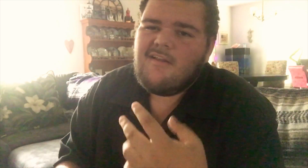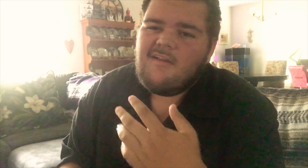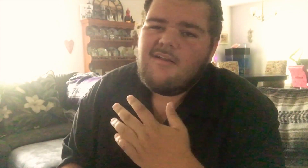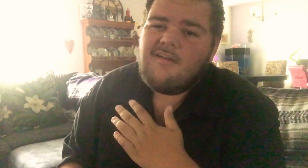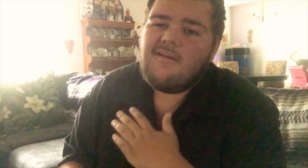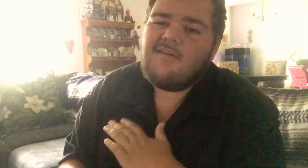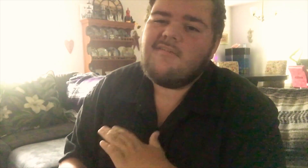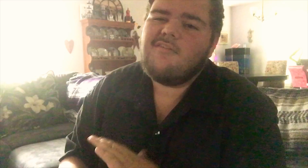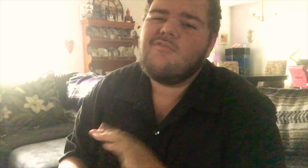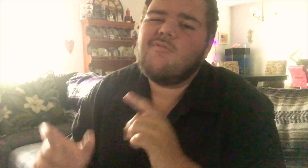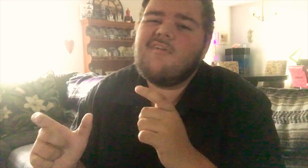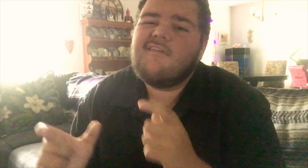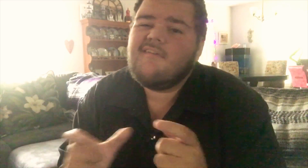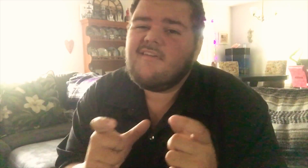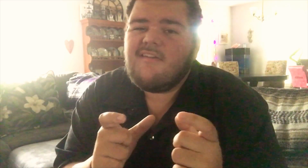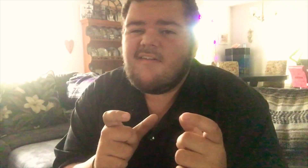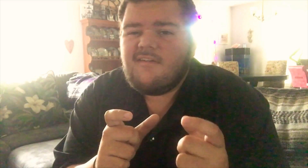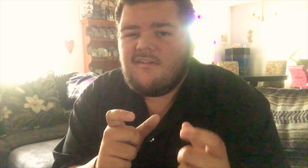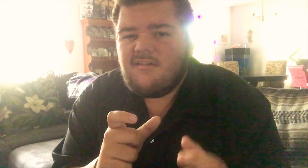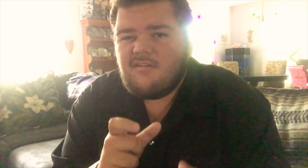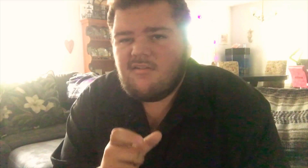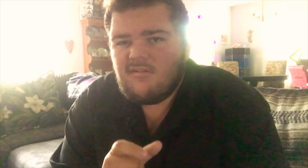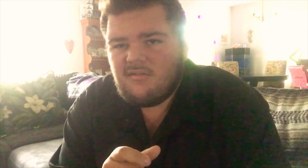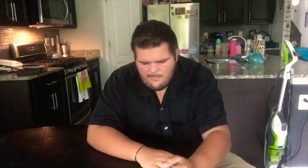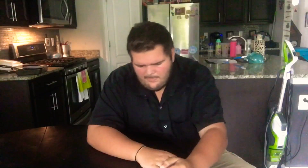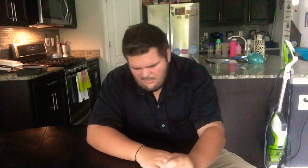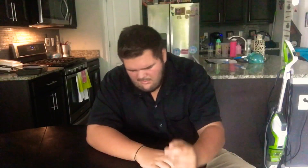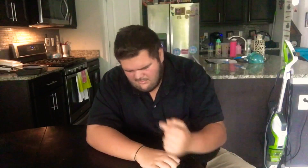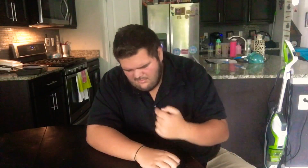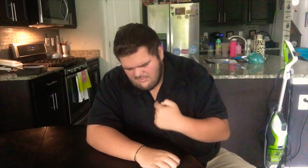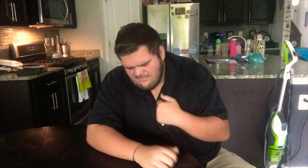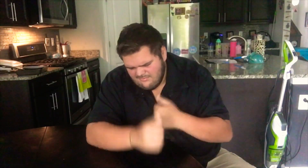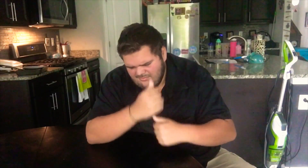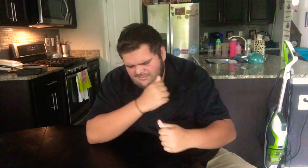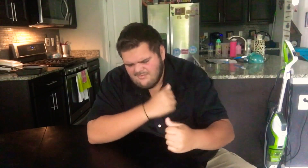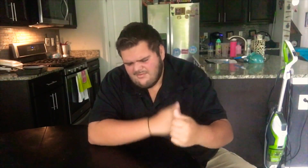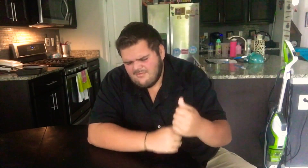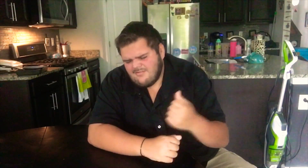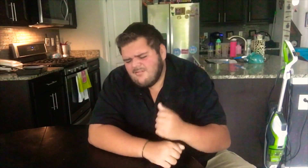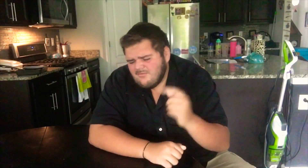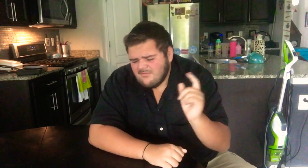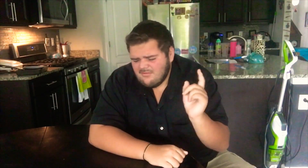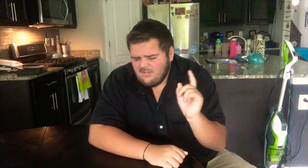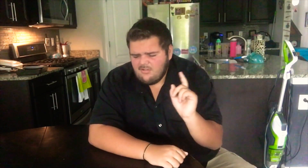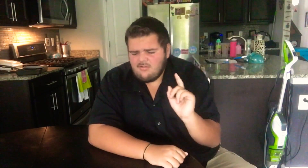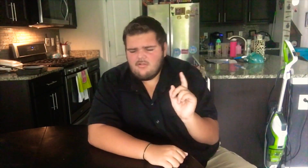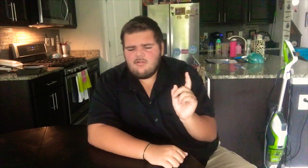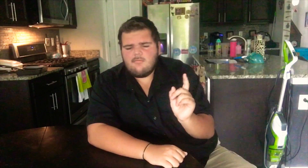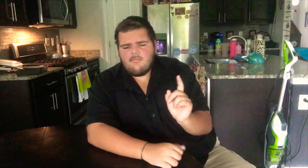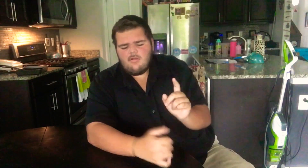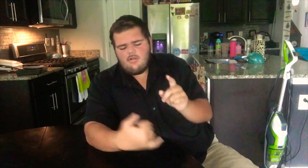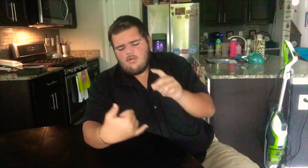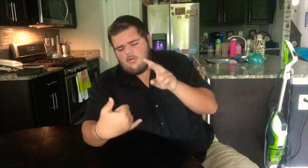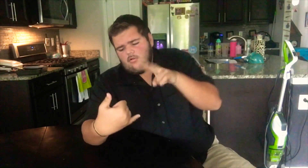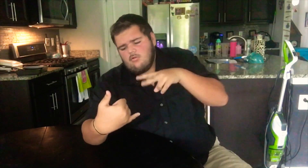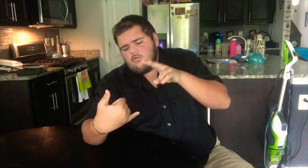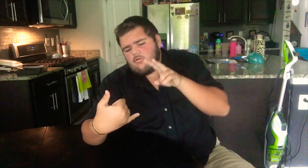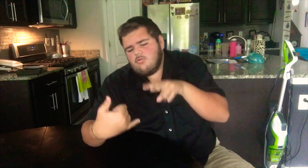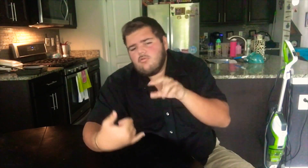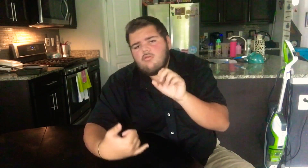just wanna stay What have I become? I'm looking through